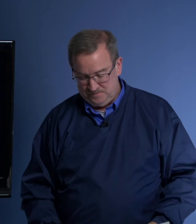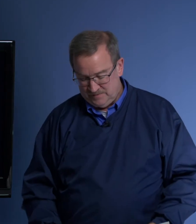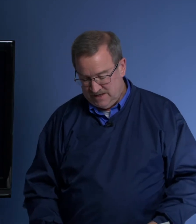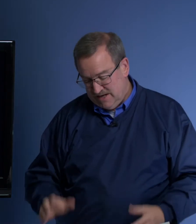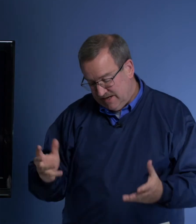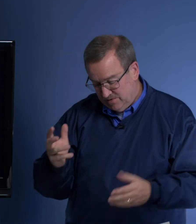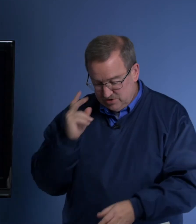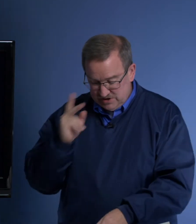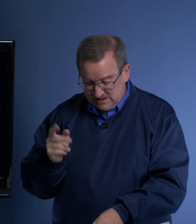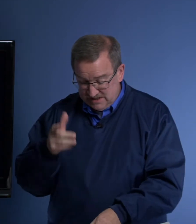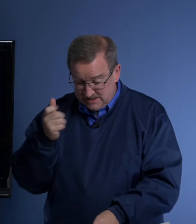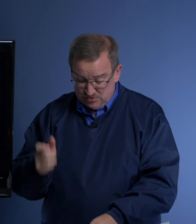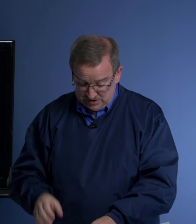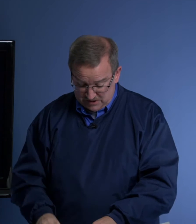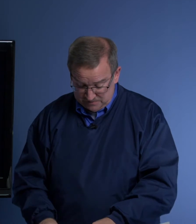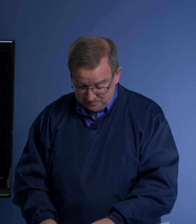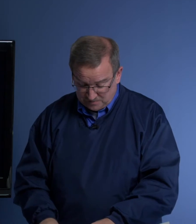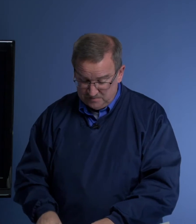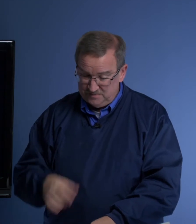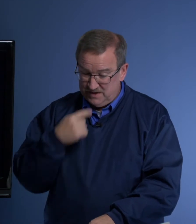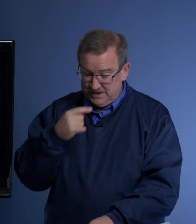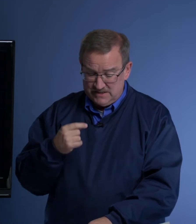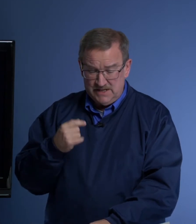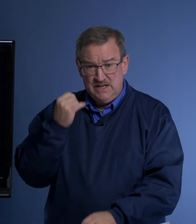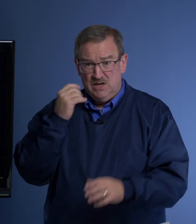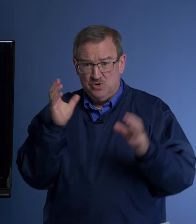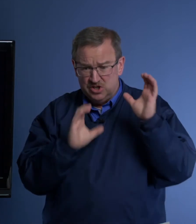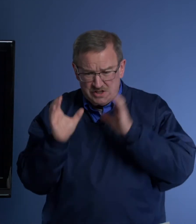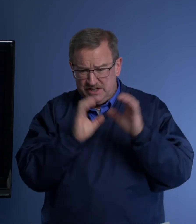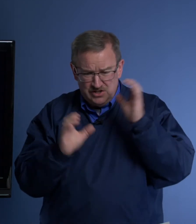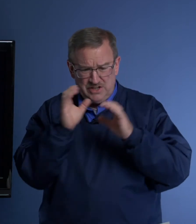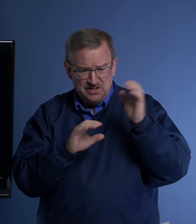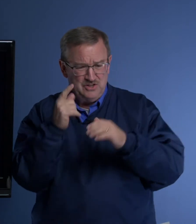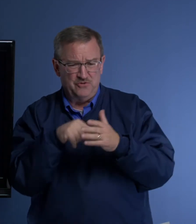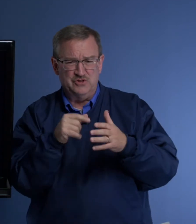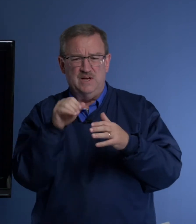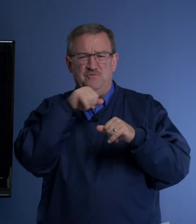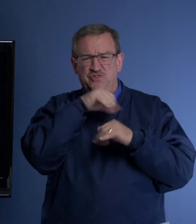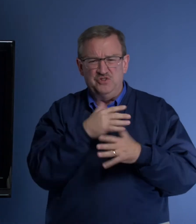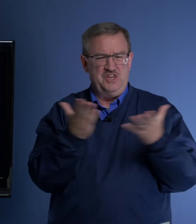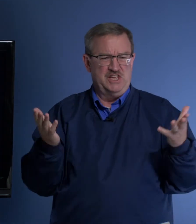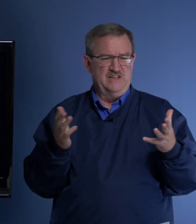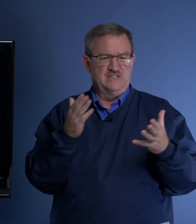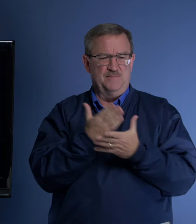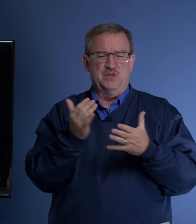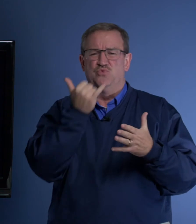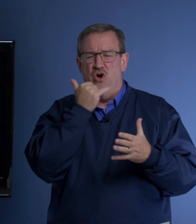Now, I want you to see it's interesting. They said, we're looking and looking, looking for some filthy things, something wrong